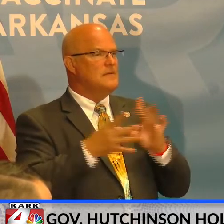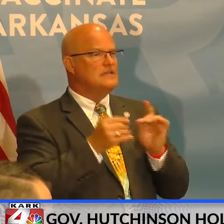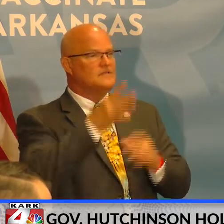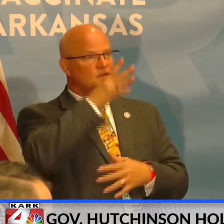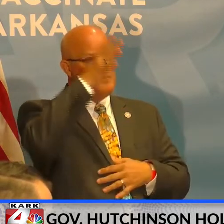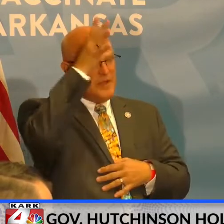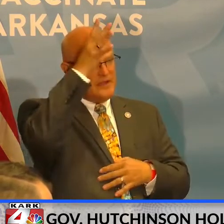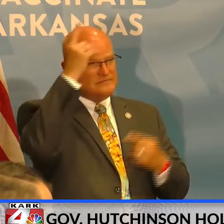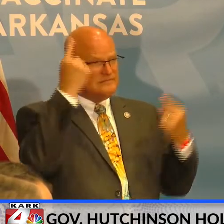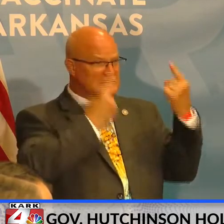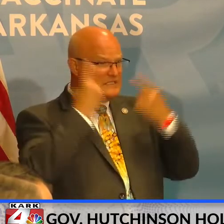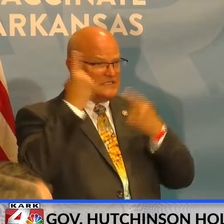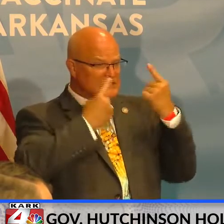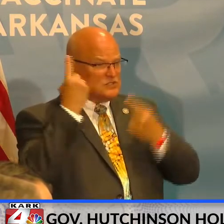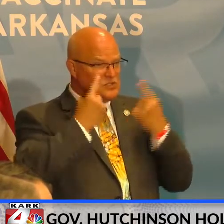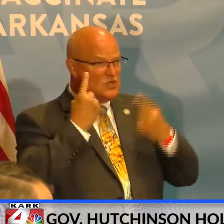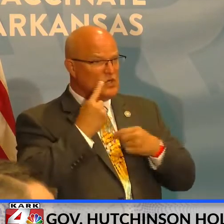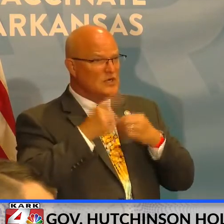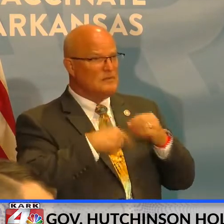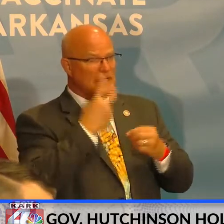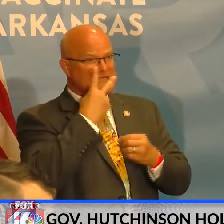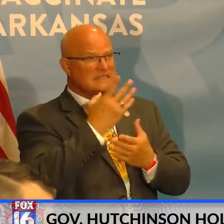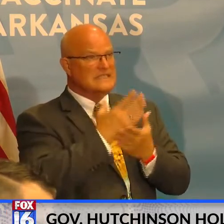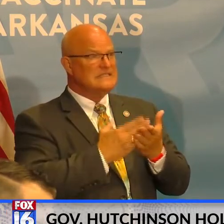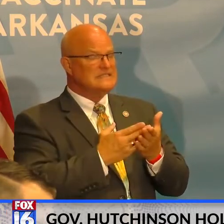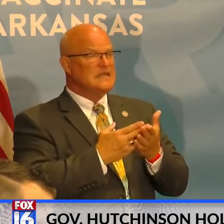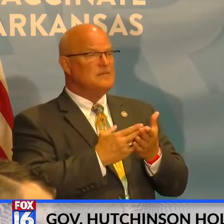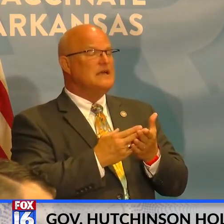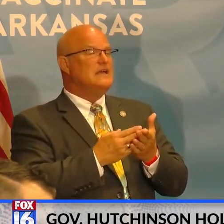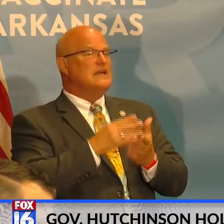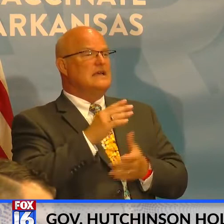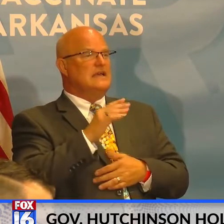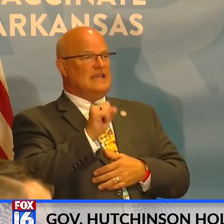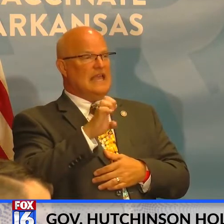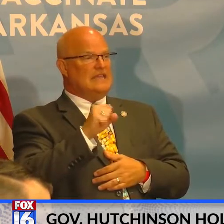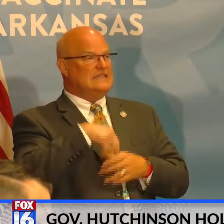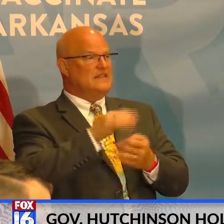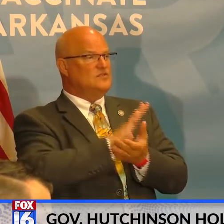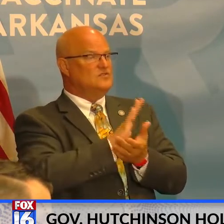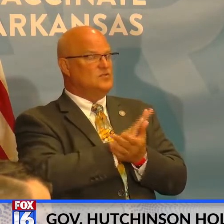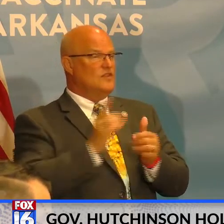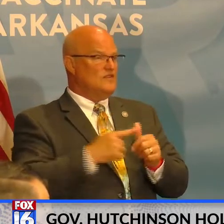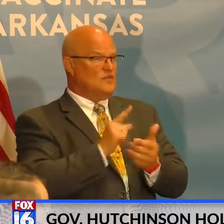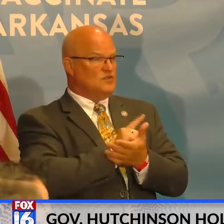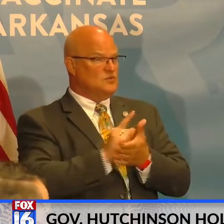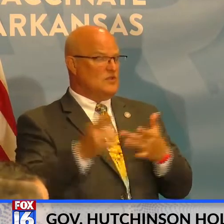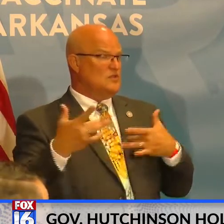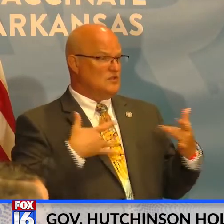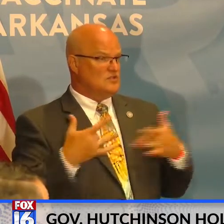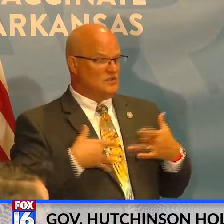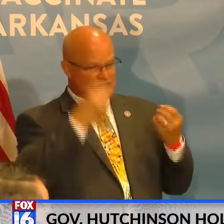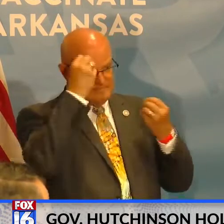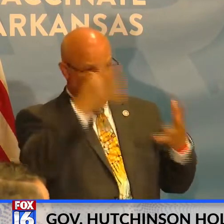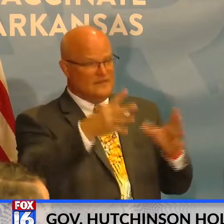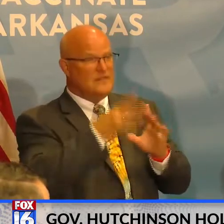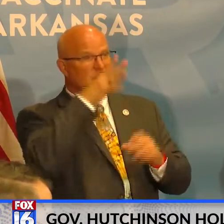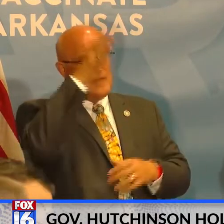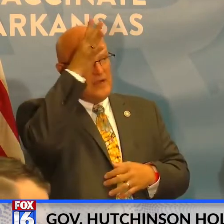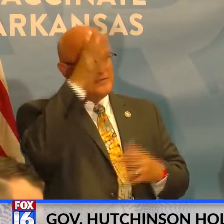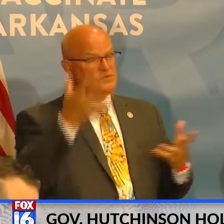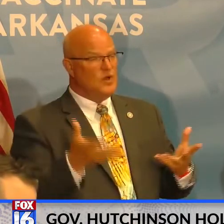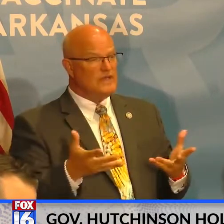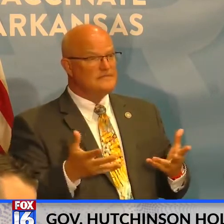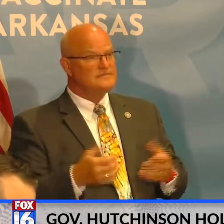Who are concerned and worried after seeing some COVID cases at their kids school for the first week? Uh, the message to